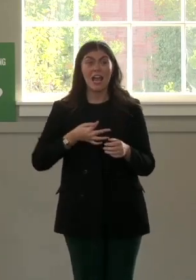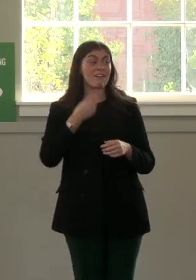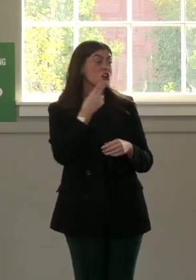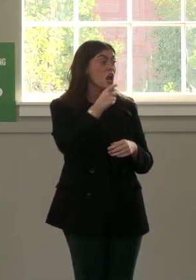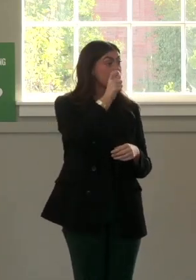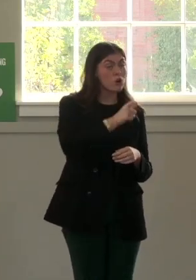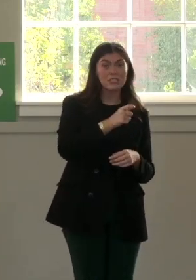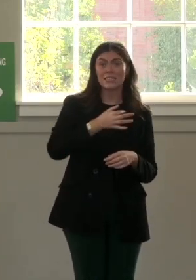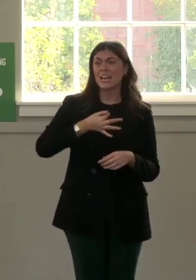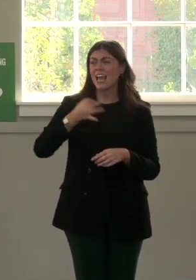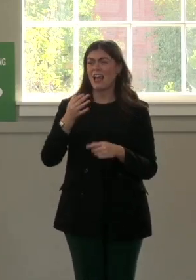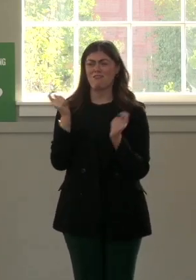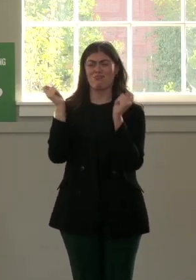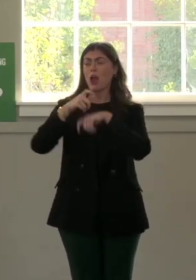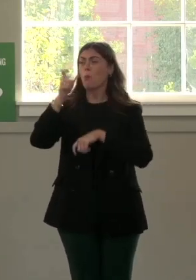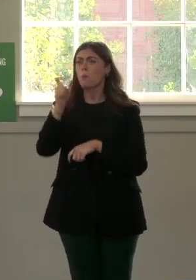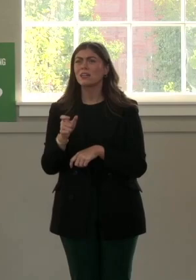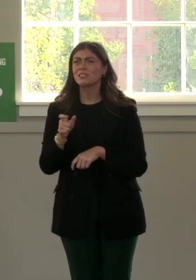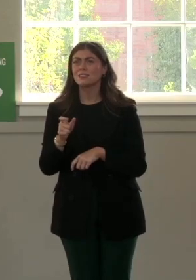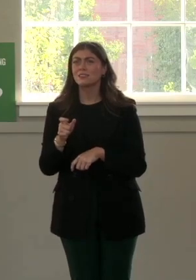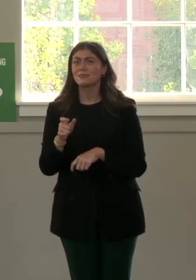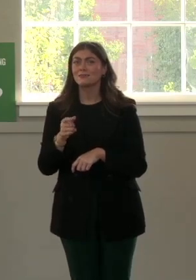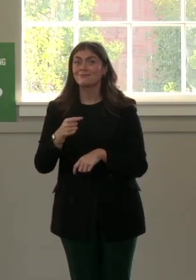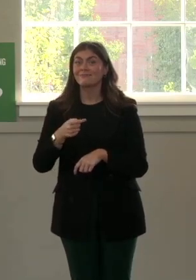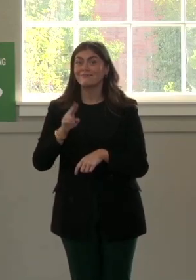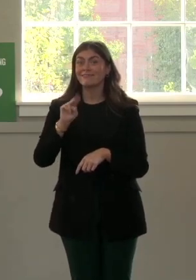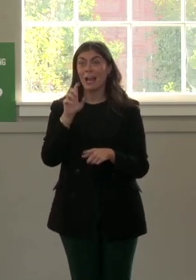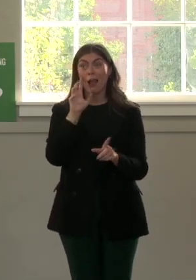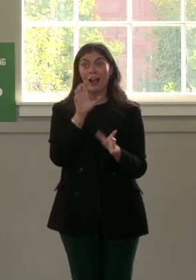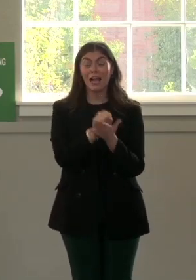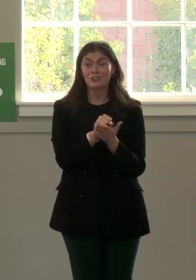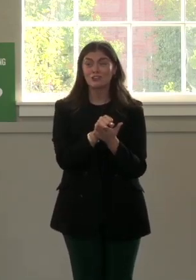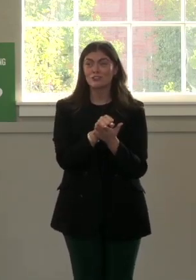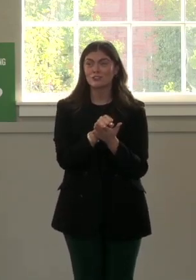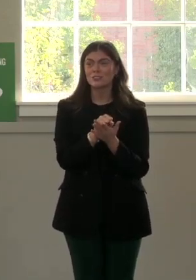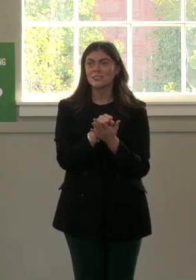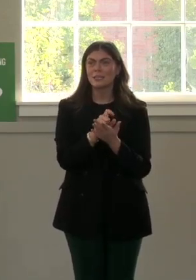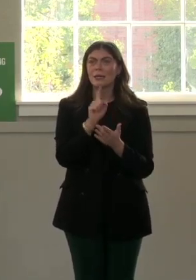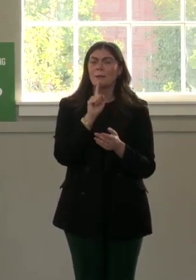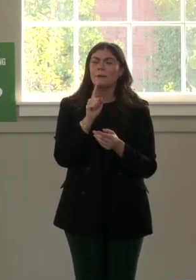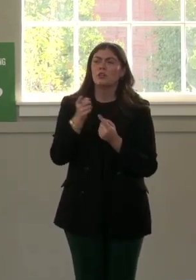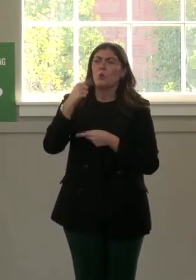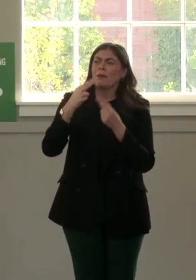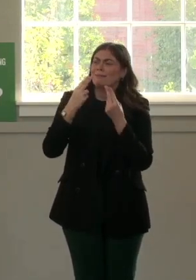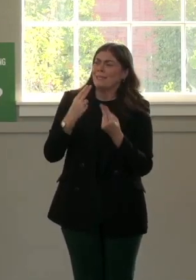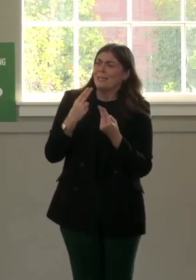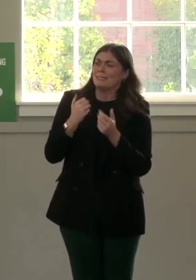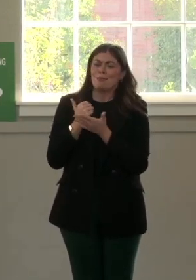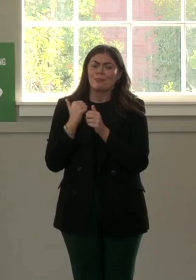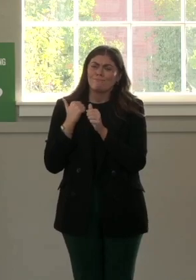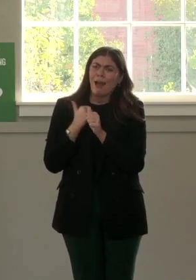person. If you're a horrible person. You can touch these things. But we need allies. We need support.